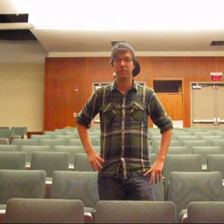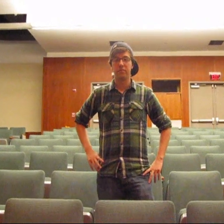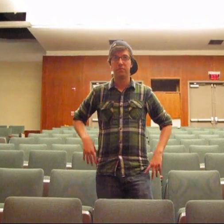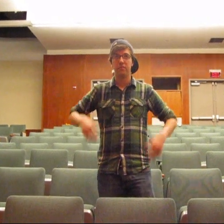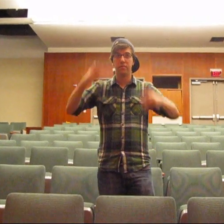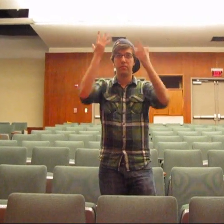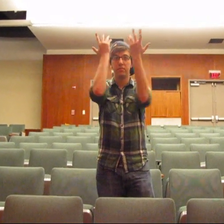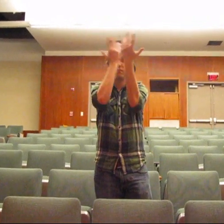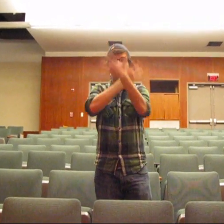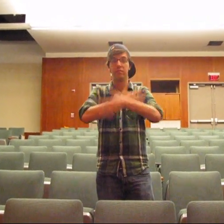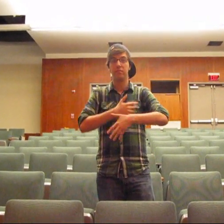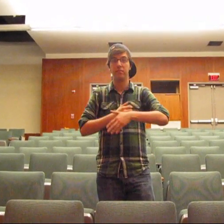Keep it up.